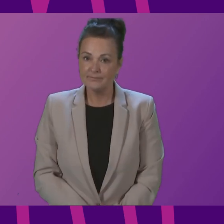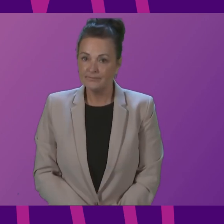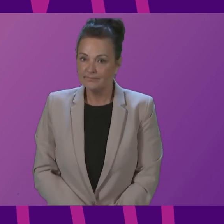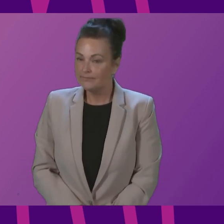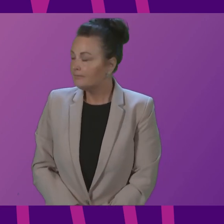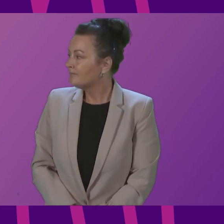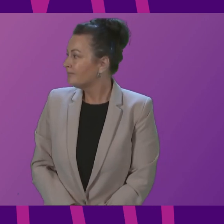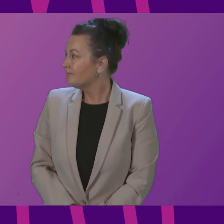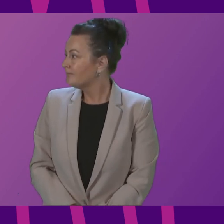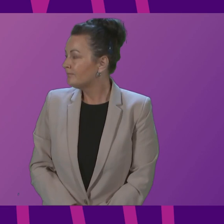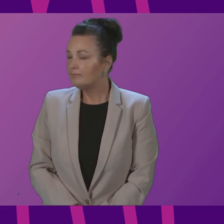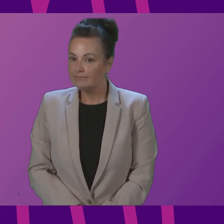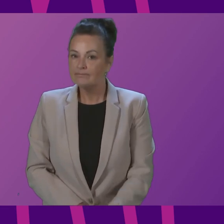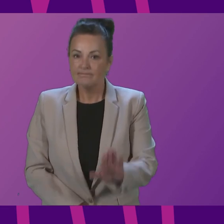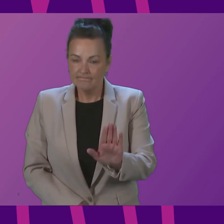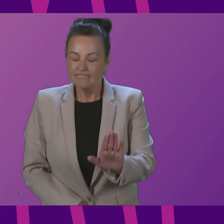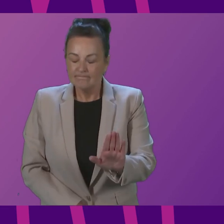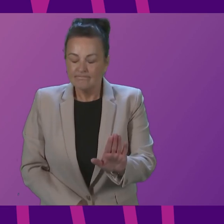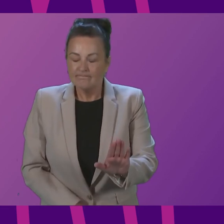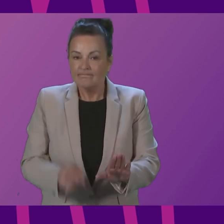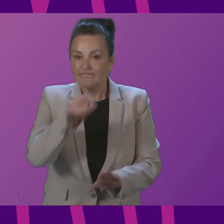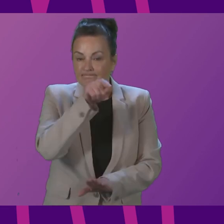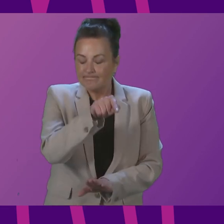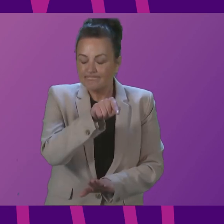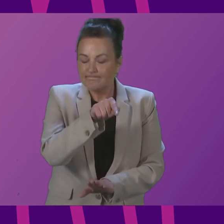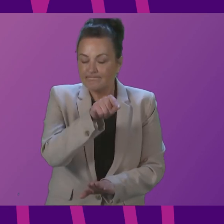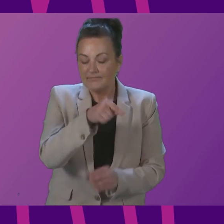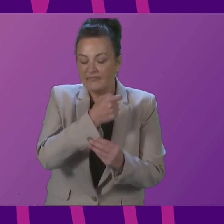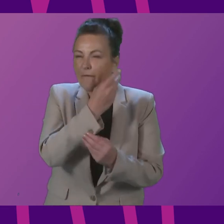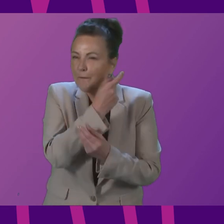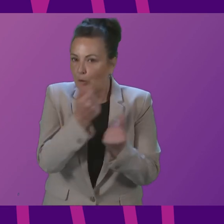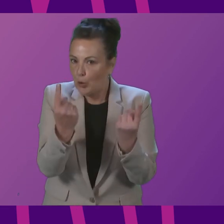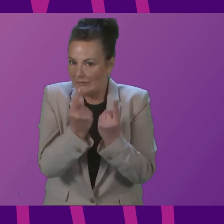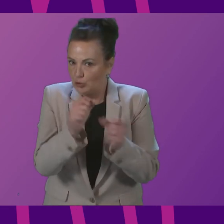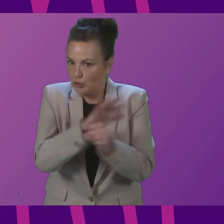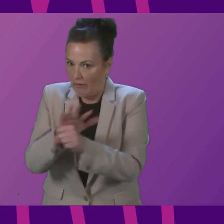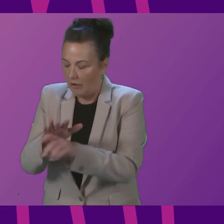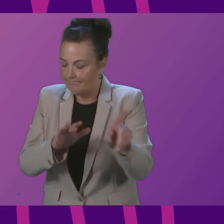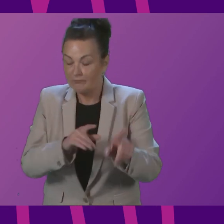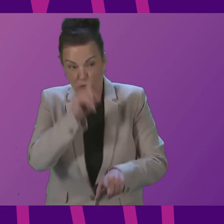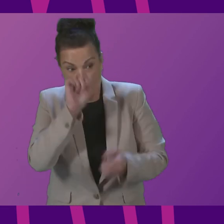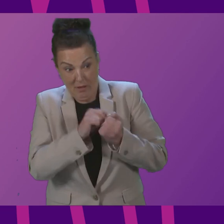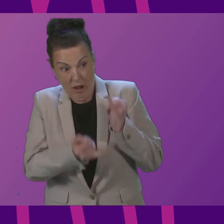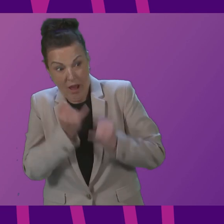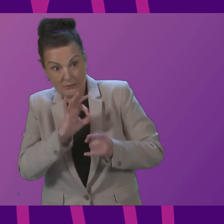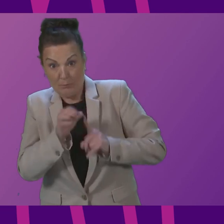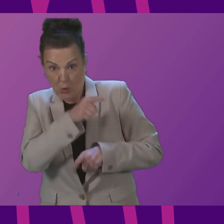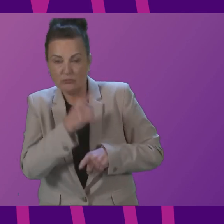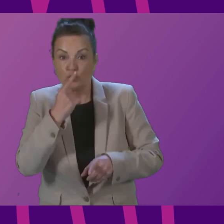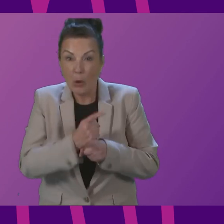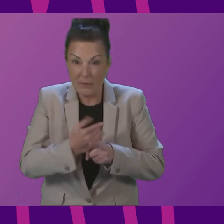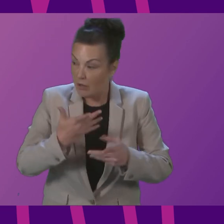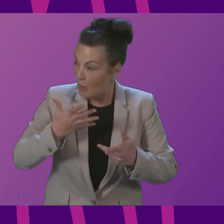there are a couple of different issues in there on Mr Smith's last point about every effort being made to ensure